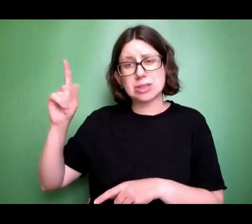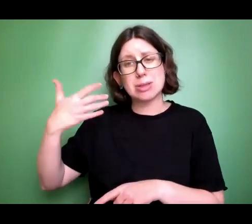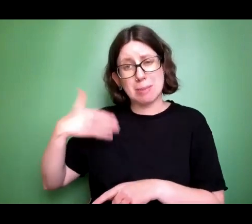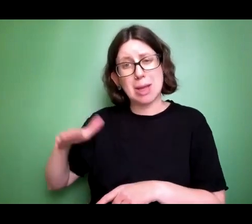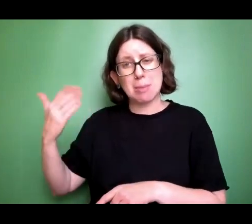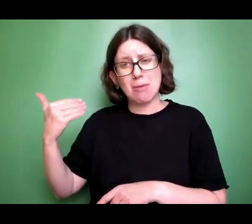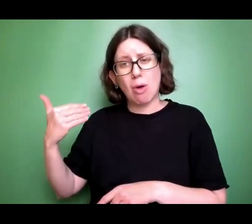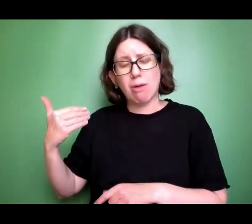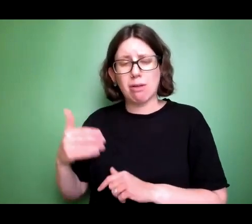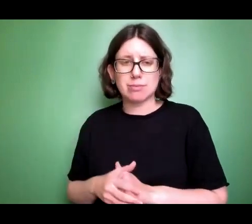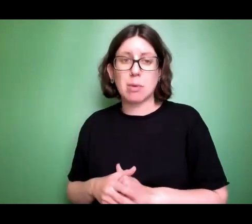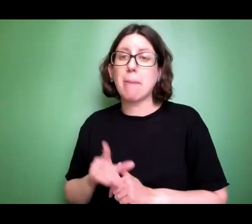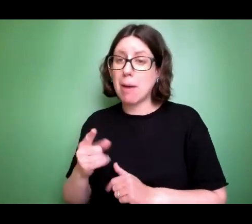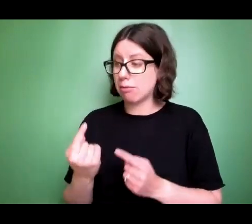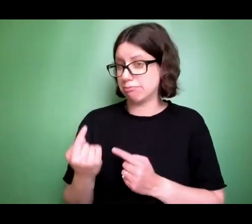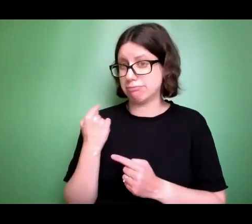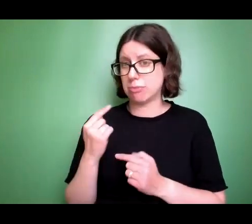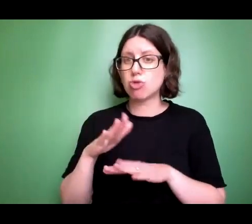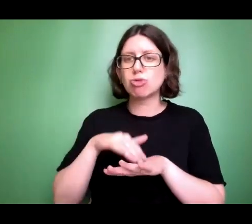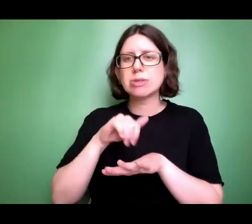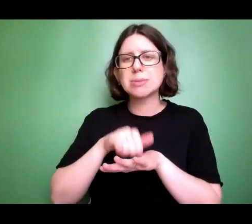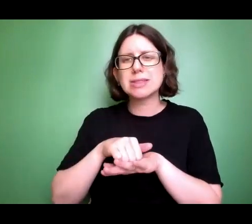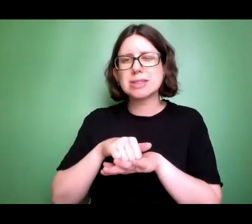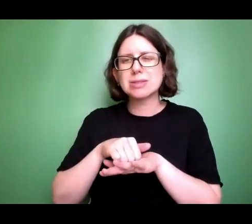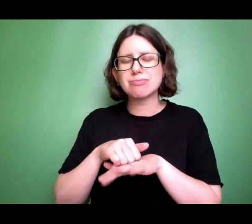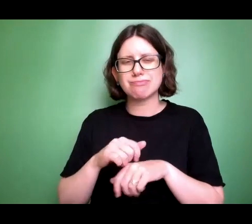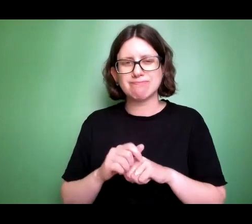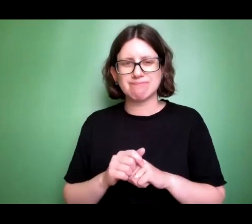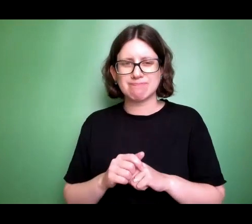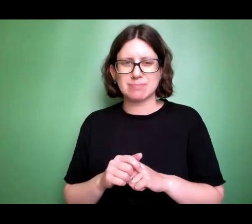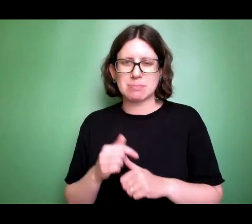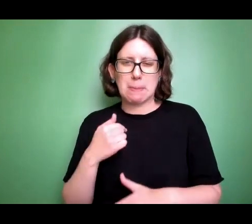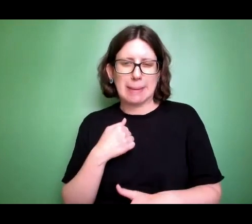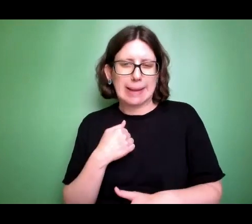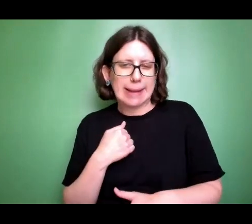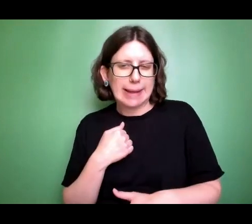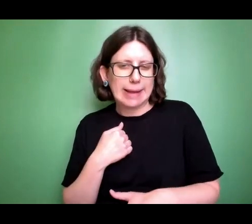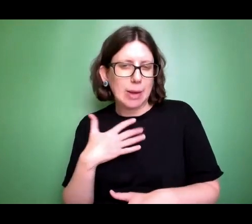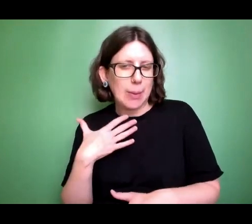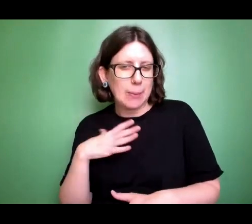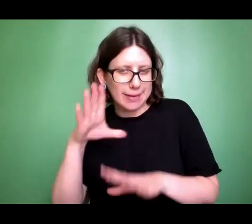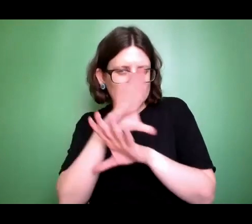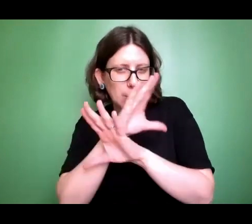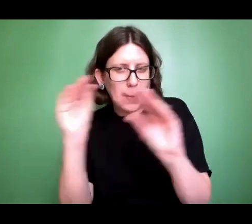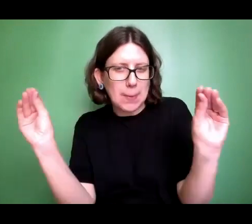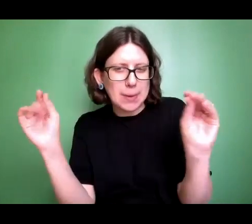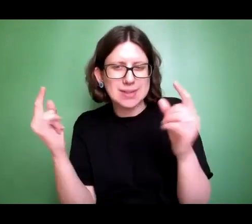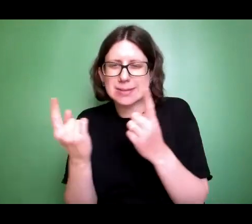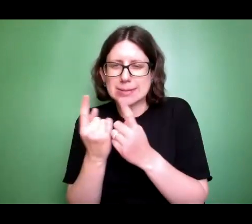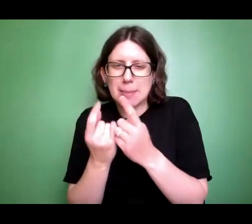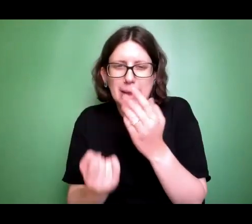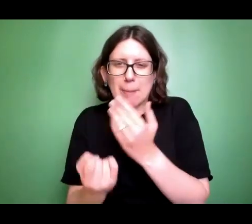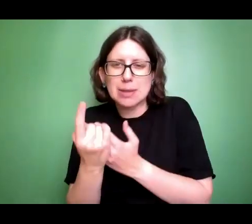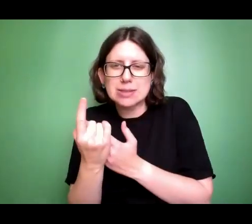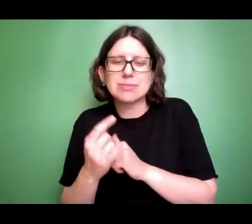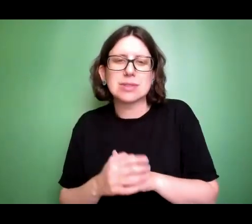But something happened this Christmas, which I've been kind of keeping under wraps, but I wanted to share it with you guys, my family